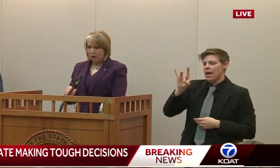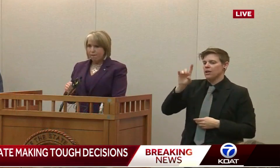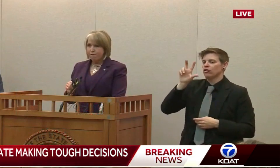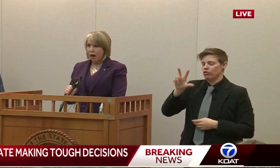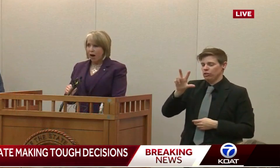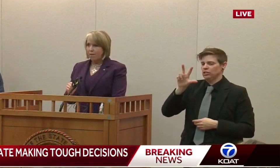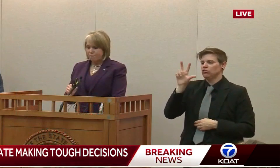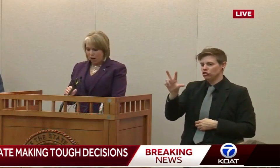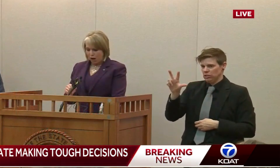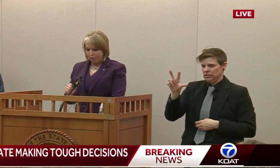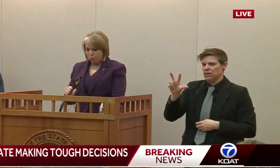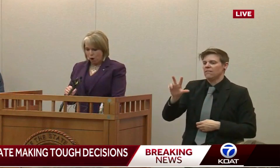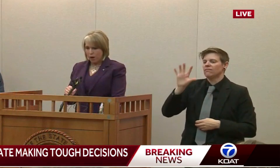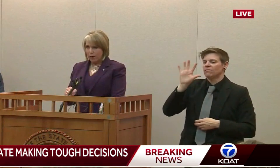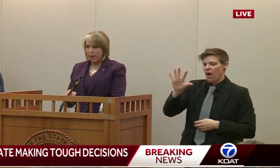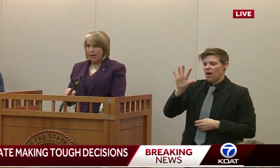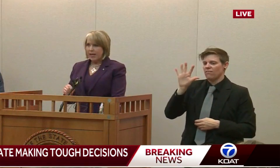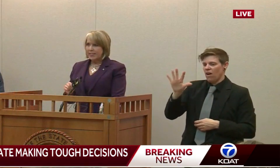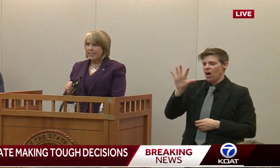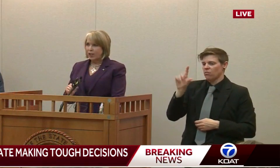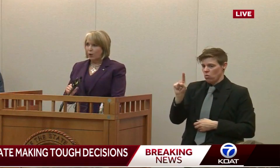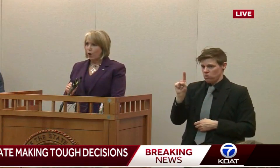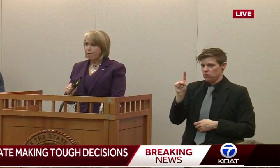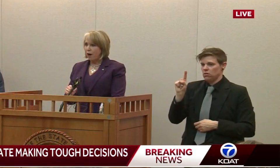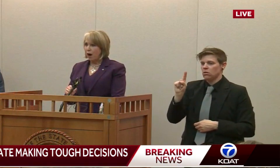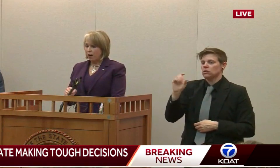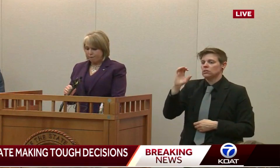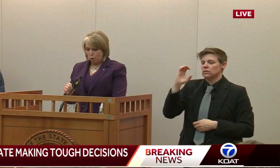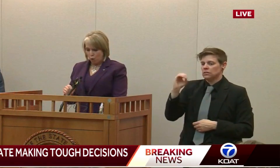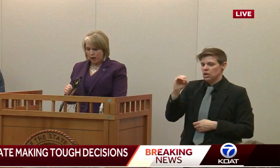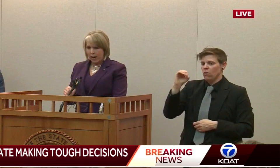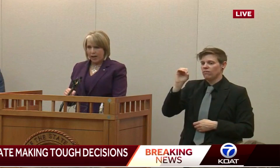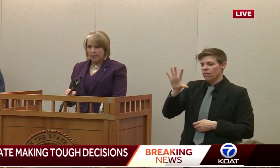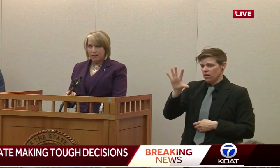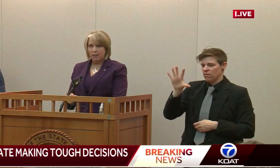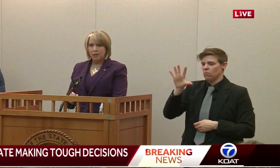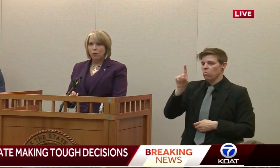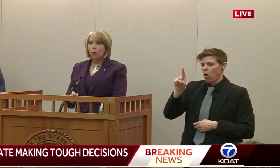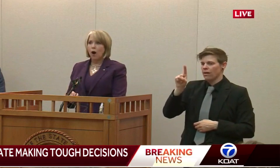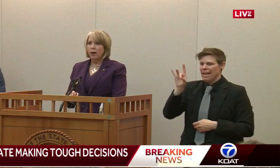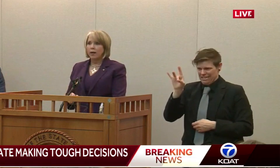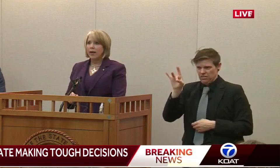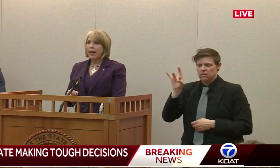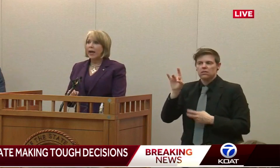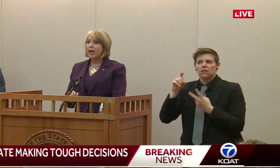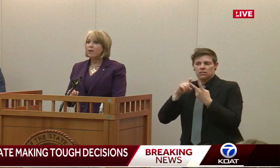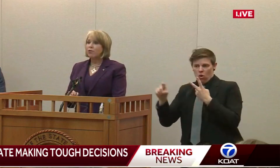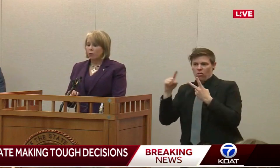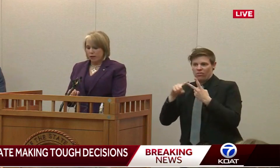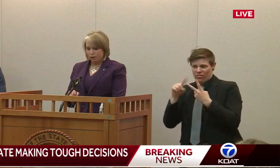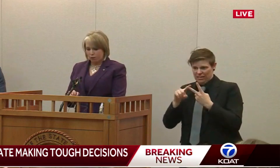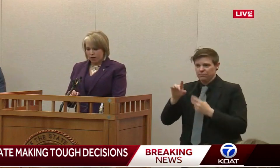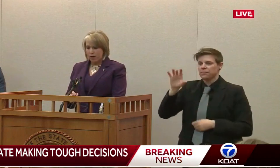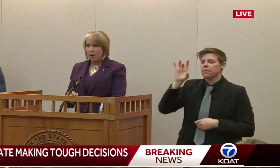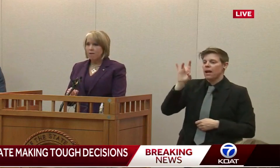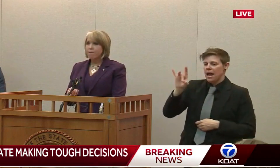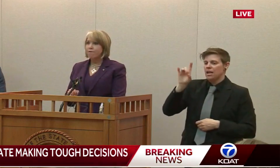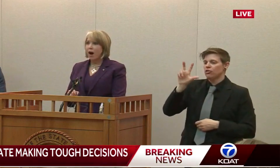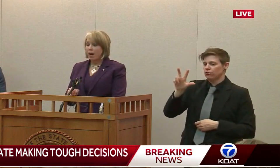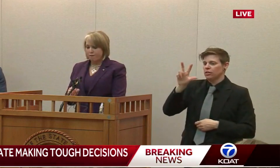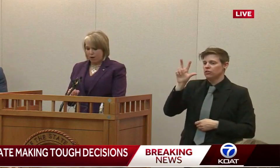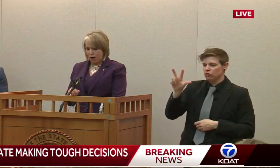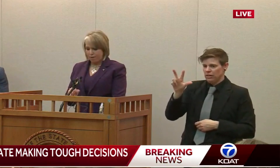-551-0518. 1-833